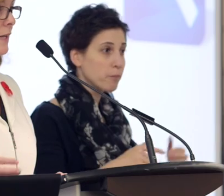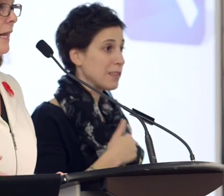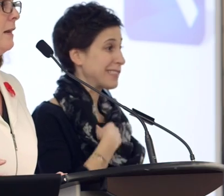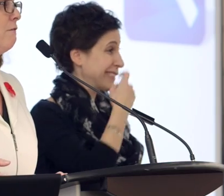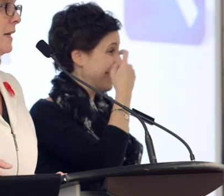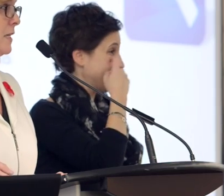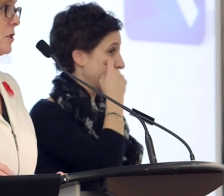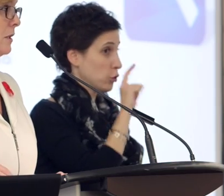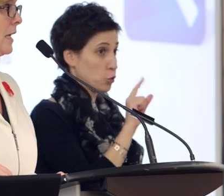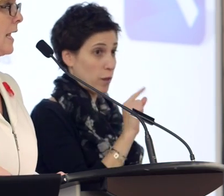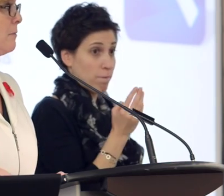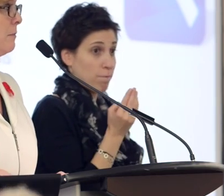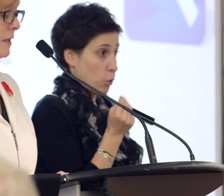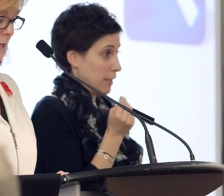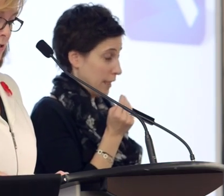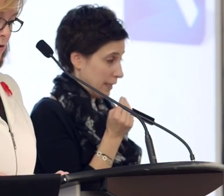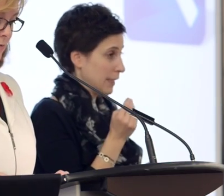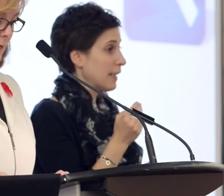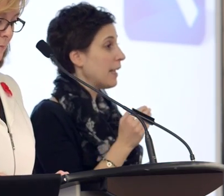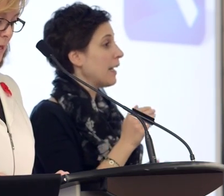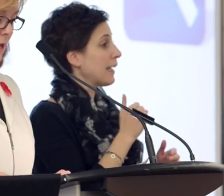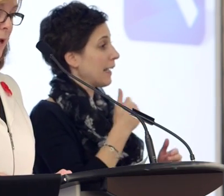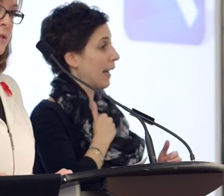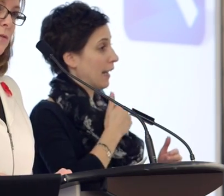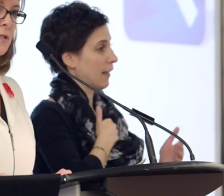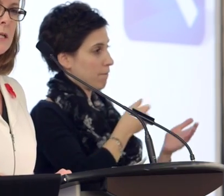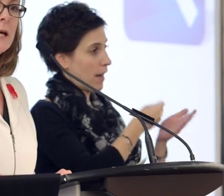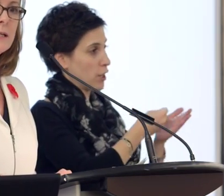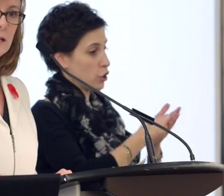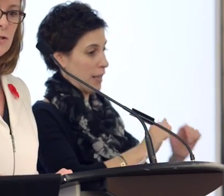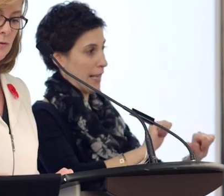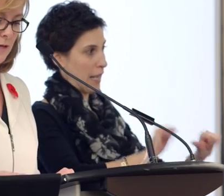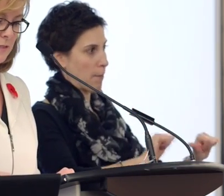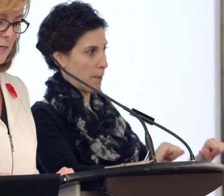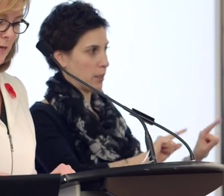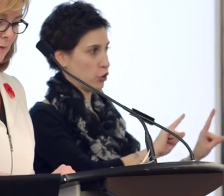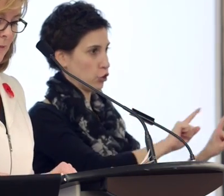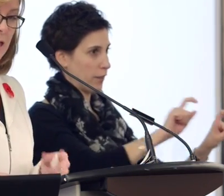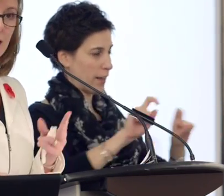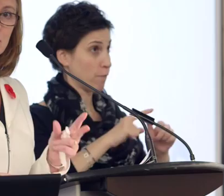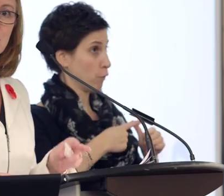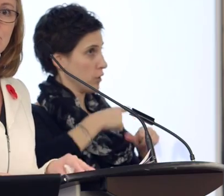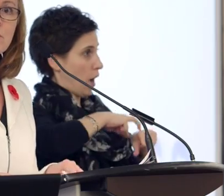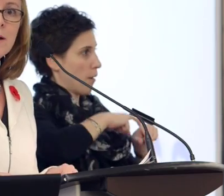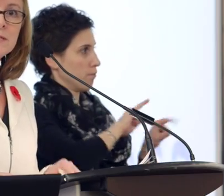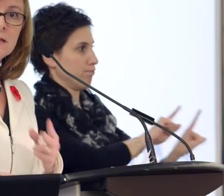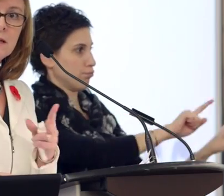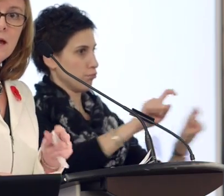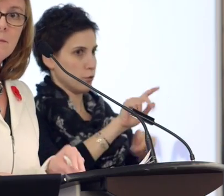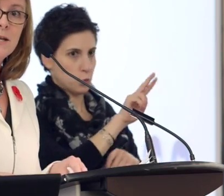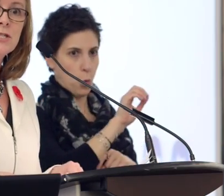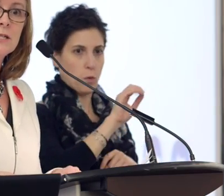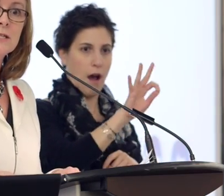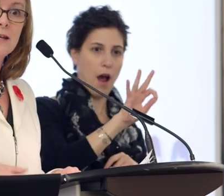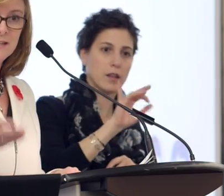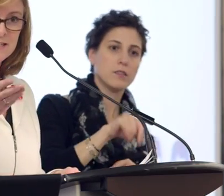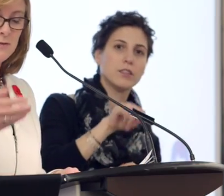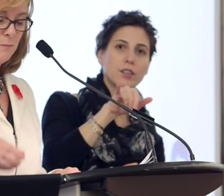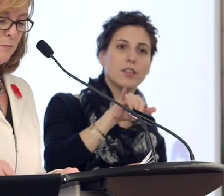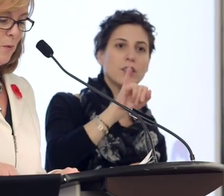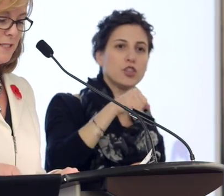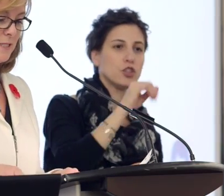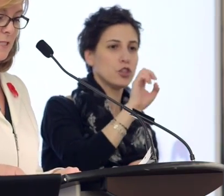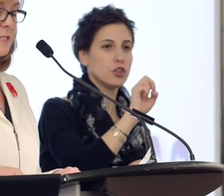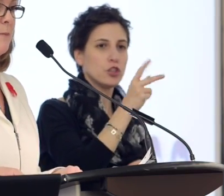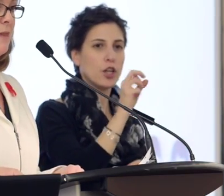we fielded the Canadian Financial Capability Survey. It was first conducted in 2009, and Jennifer Robson mentioned and